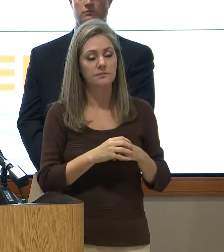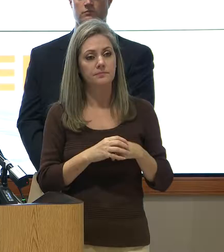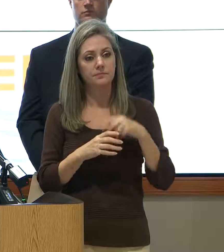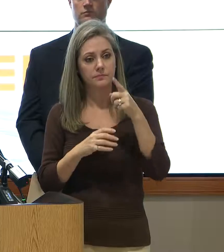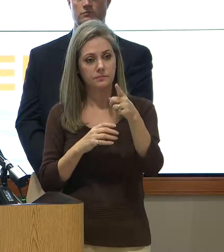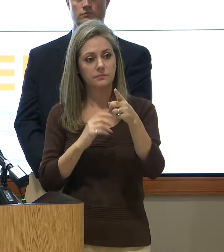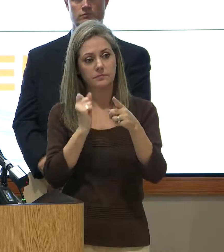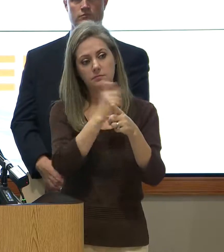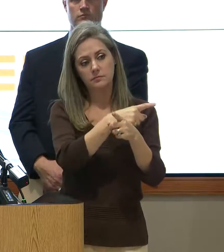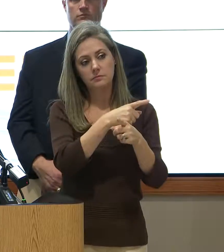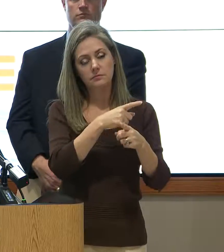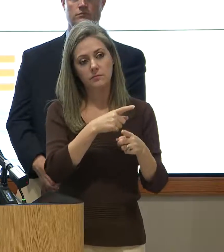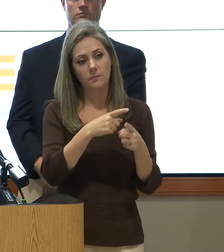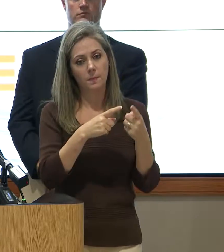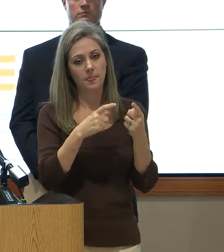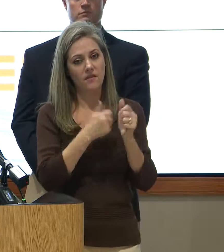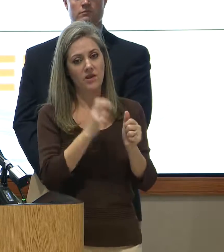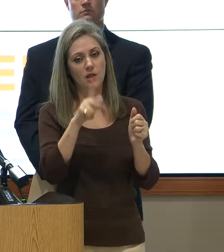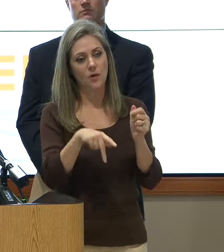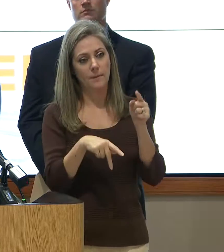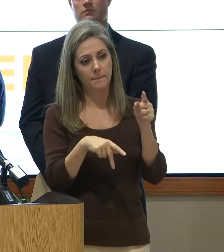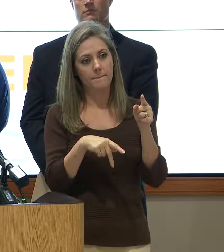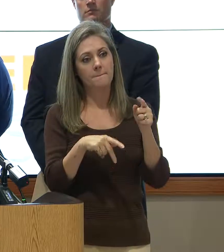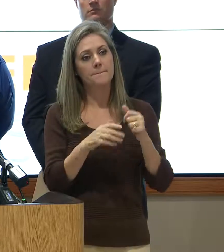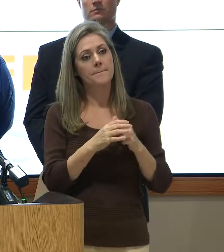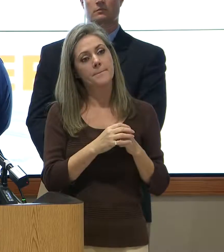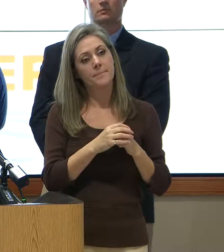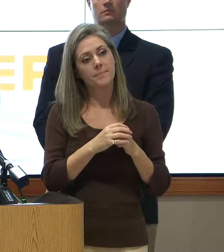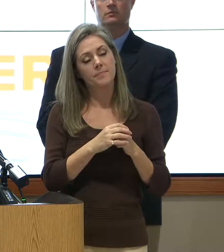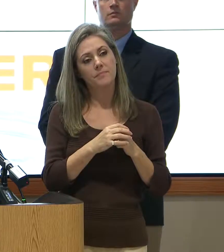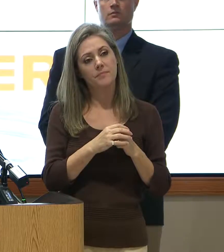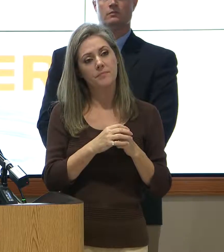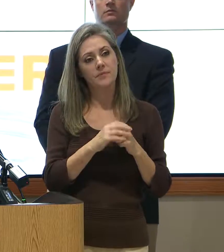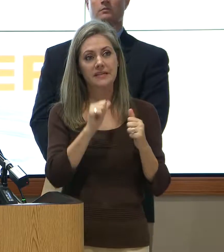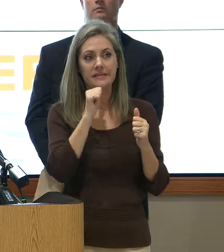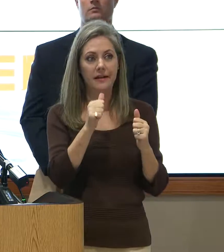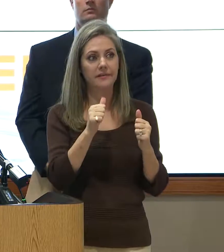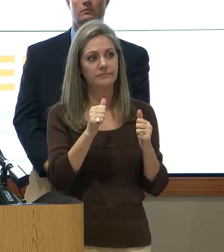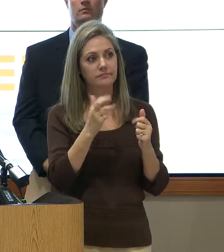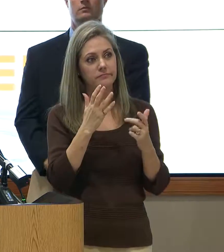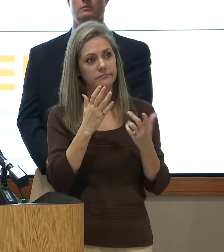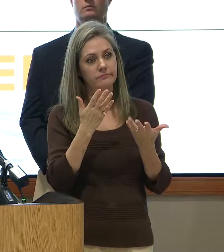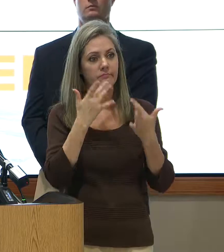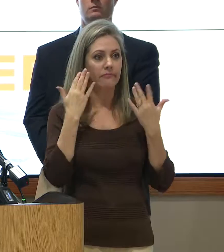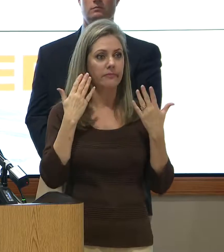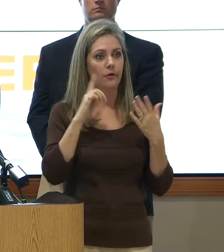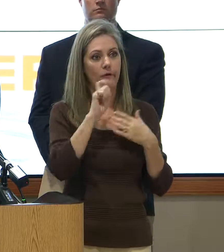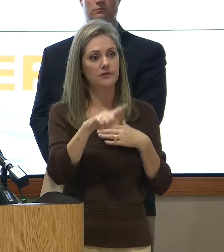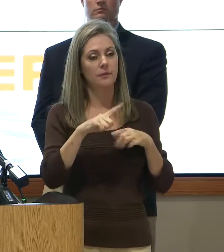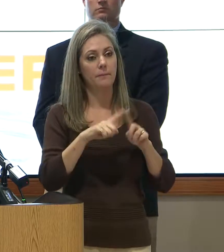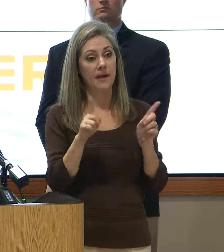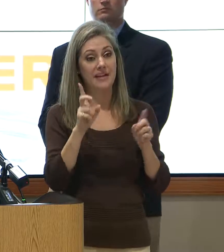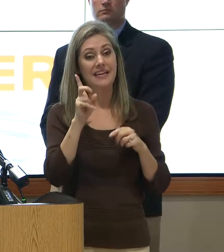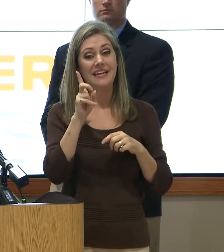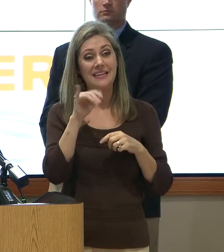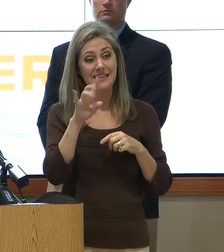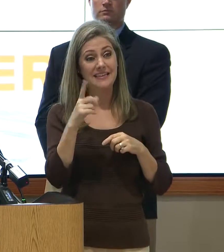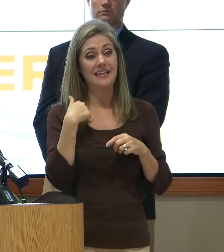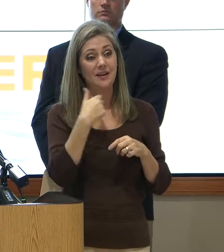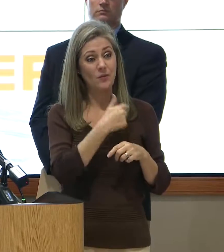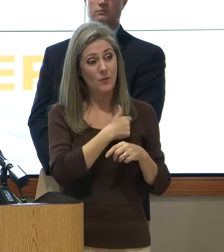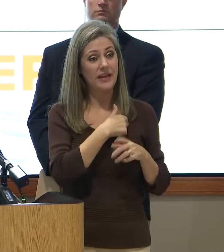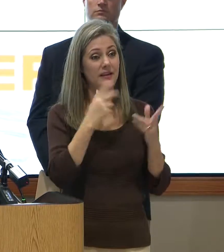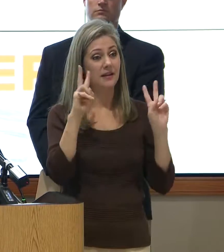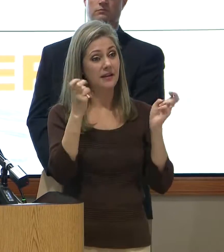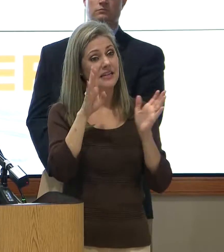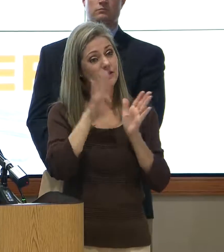follow up, just on a gentleman asked here earlier, mean, it's not a pleasant question, but people are asking, did we cheap out?